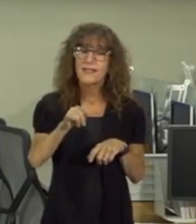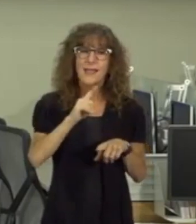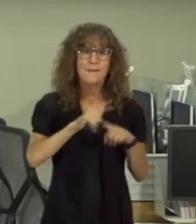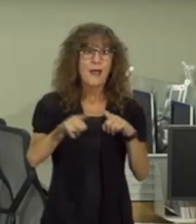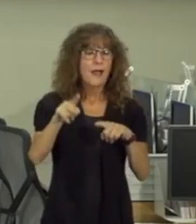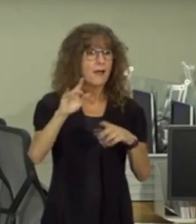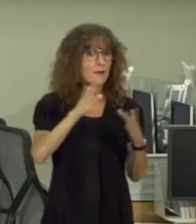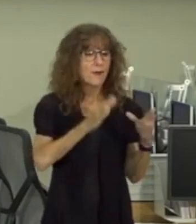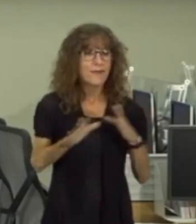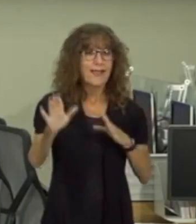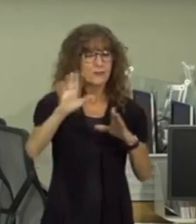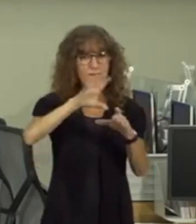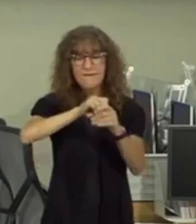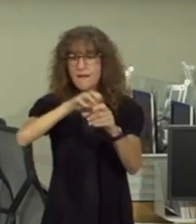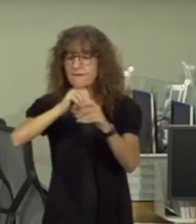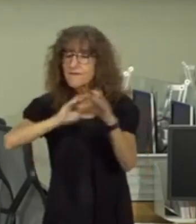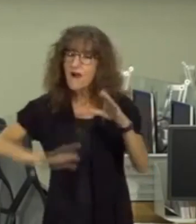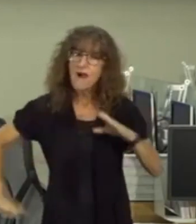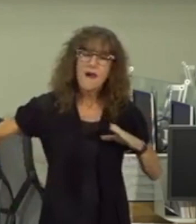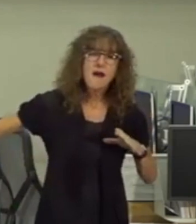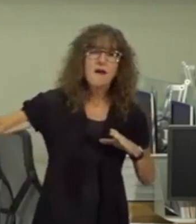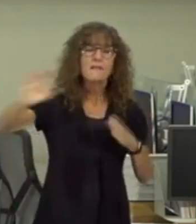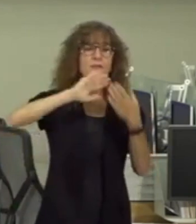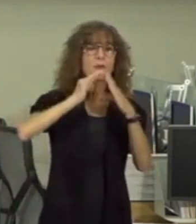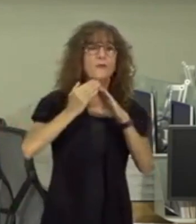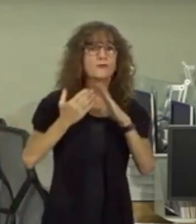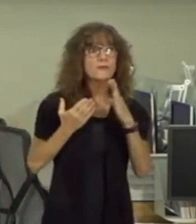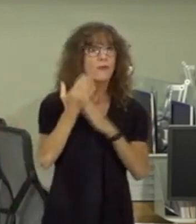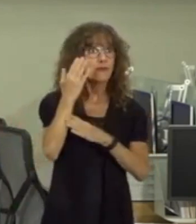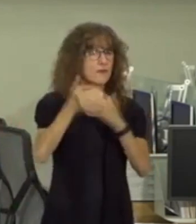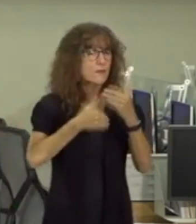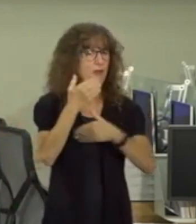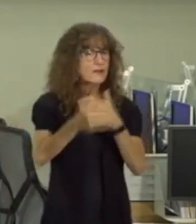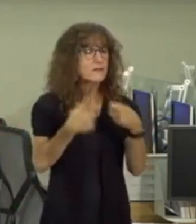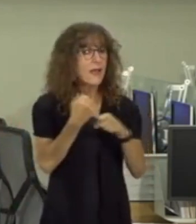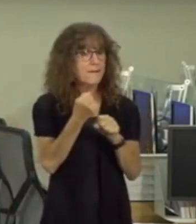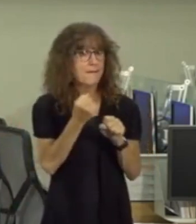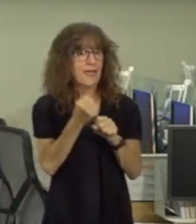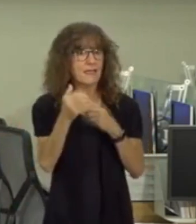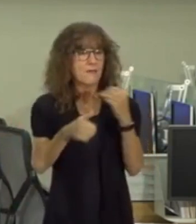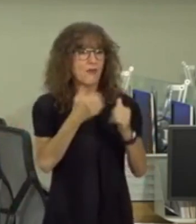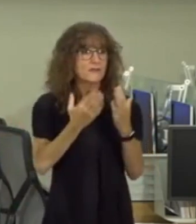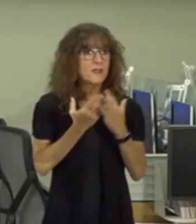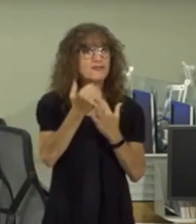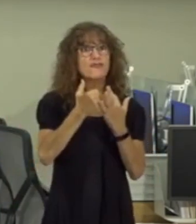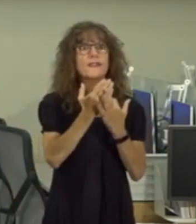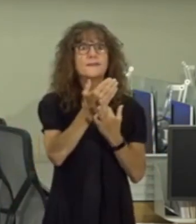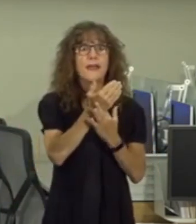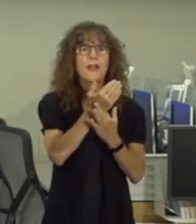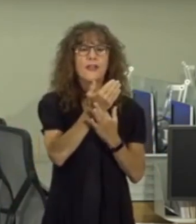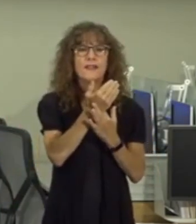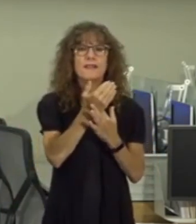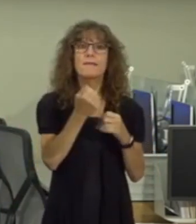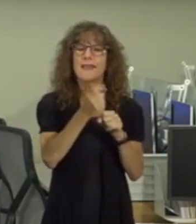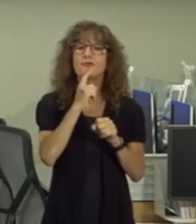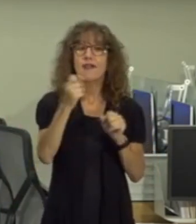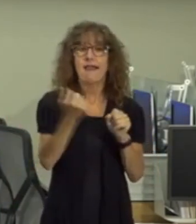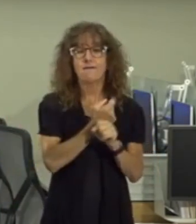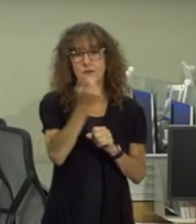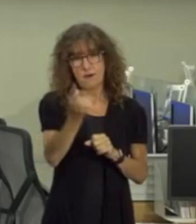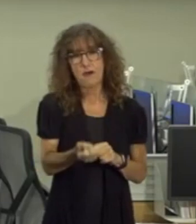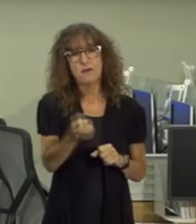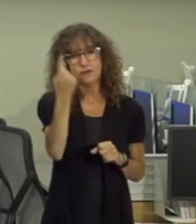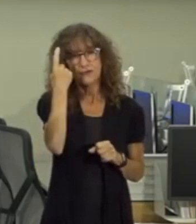touch every part of our community as we go through this process and again to make the process transparent and to make sure that everybody